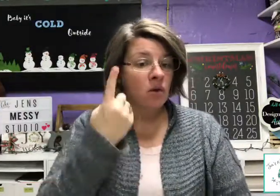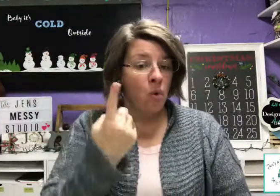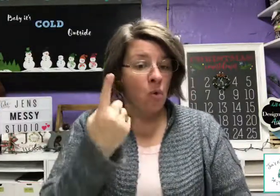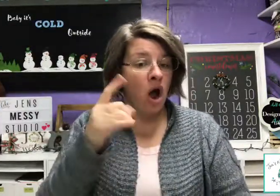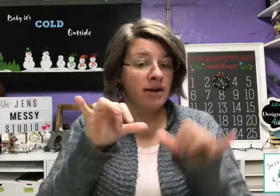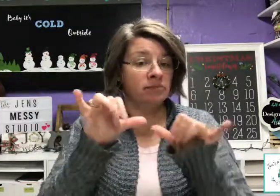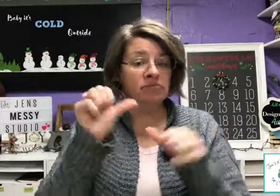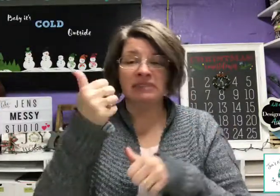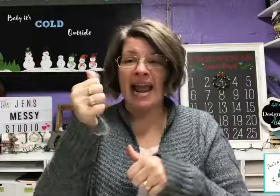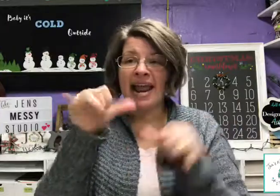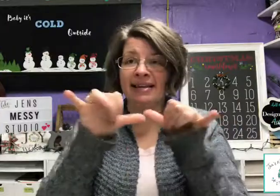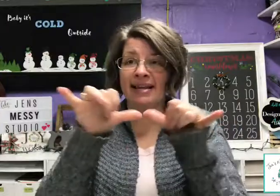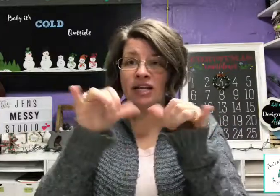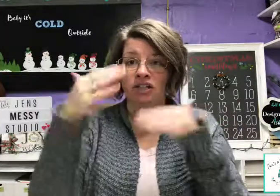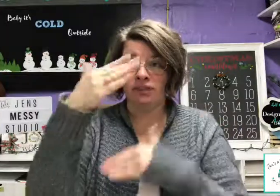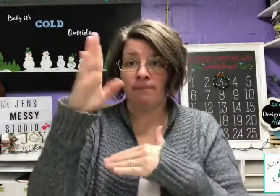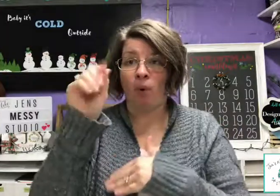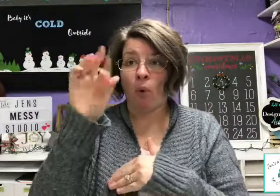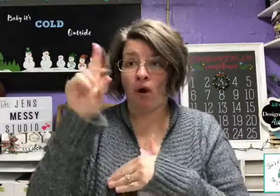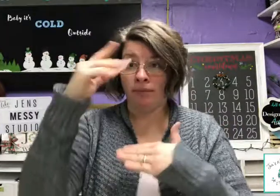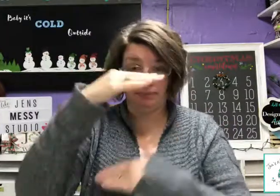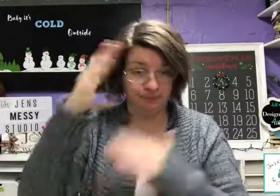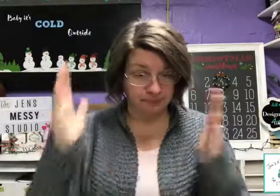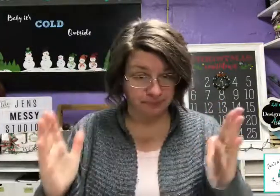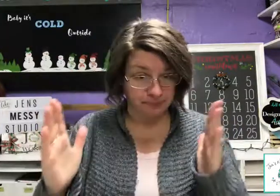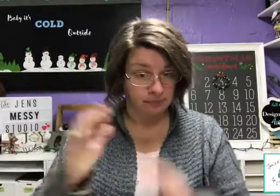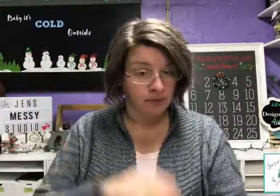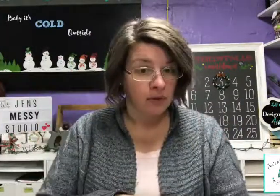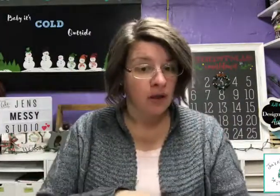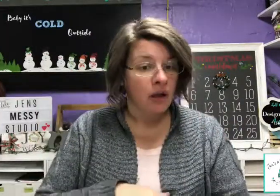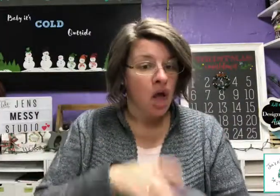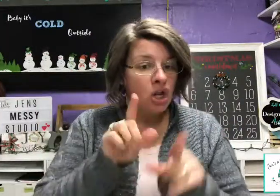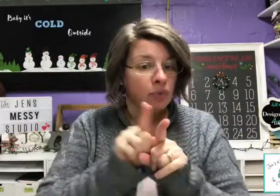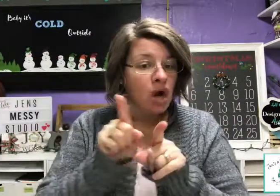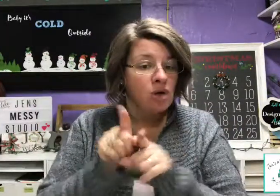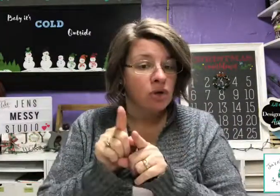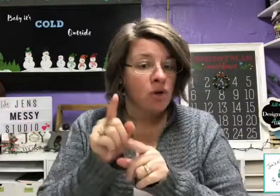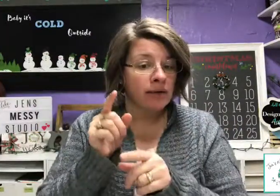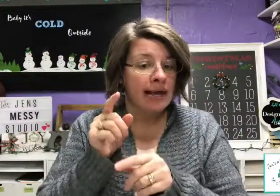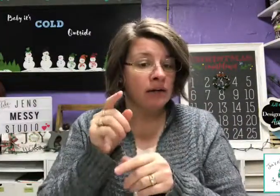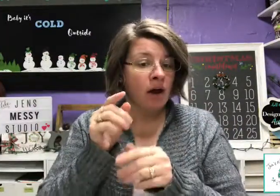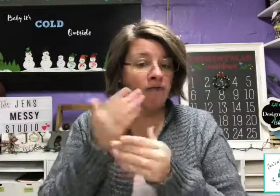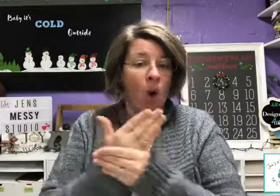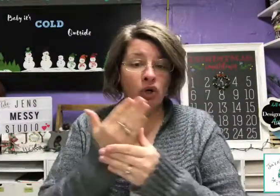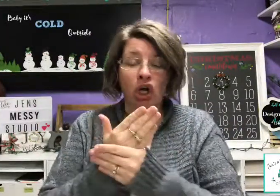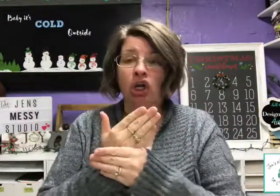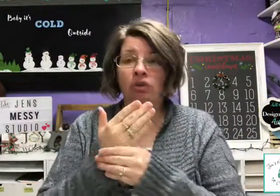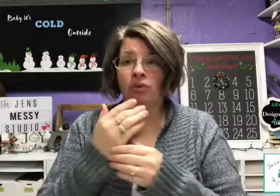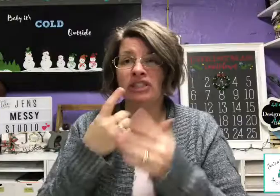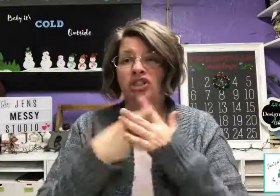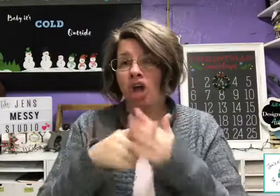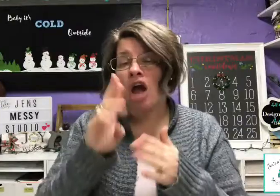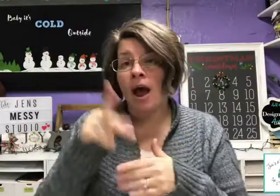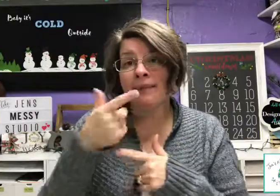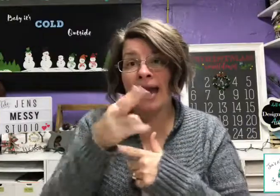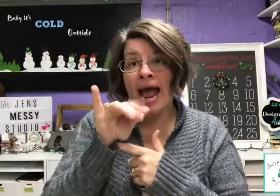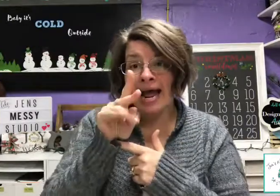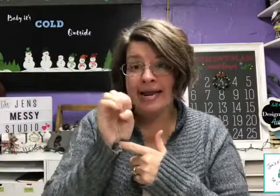one take-in, four. We also get a photo with the top of the guy.